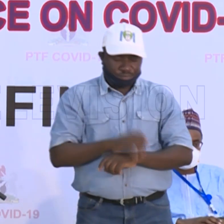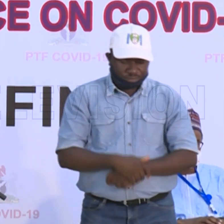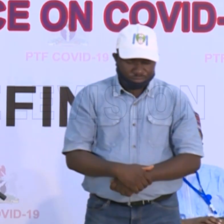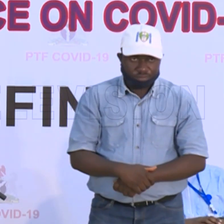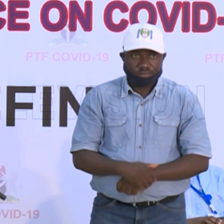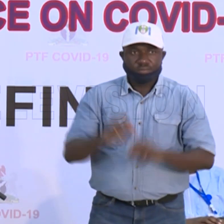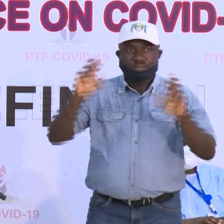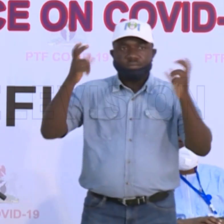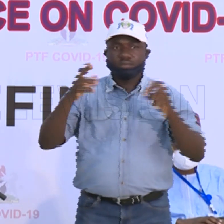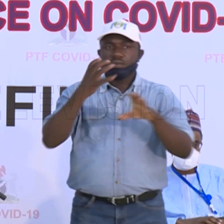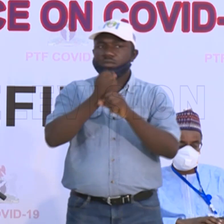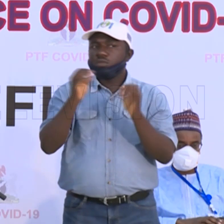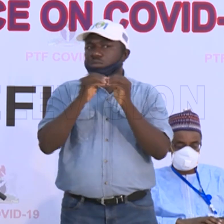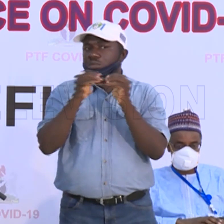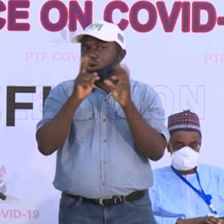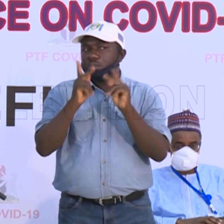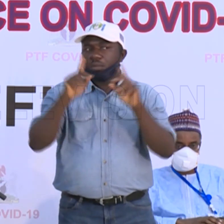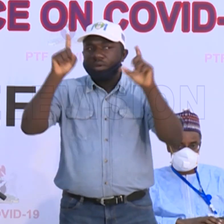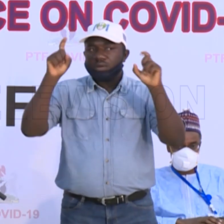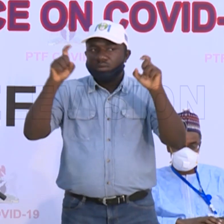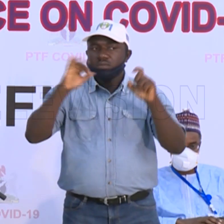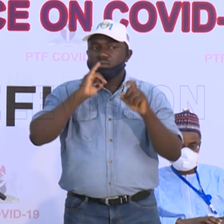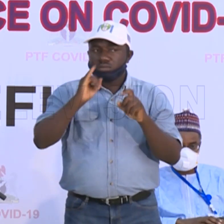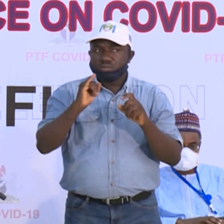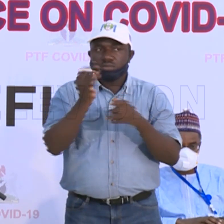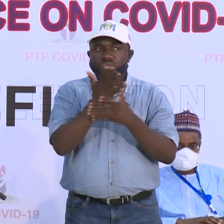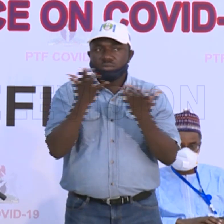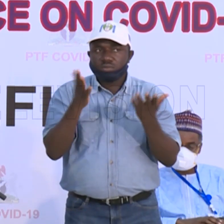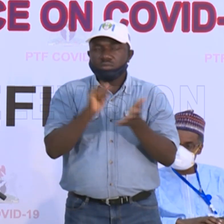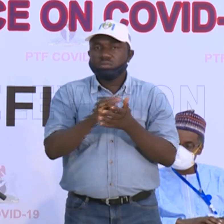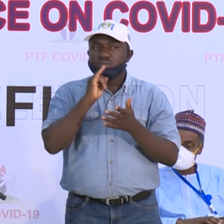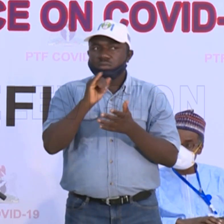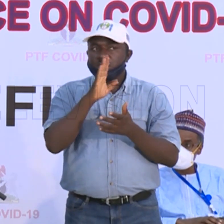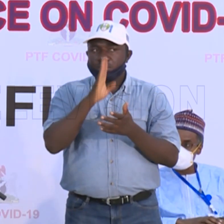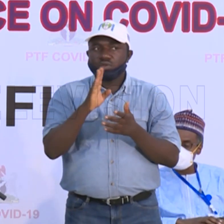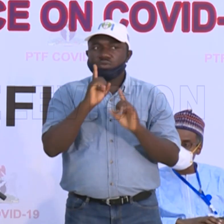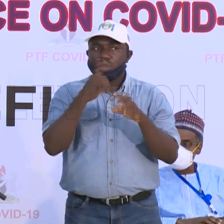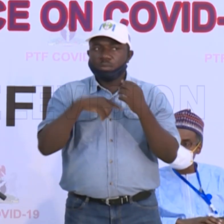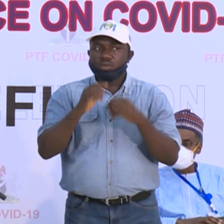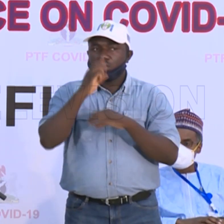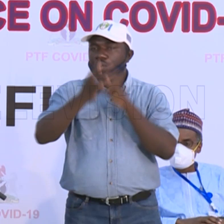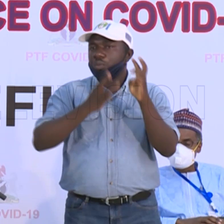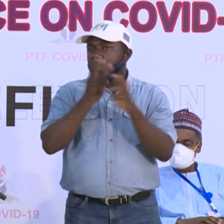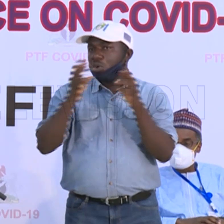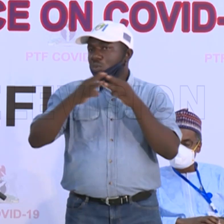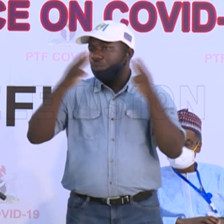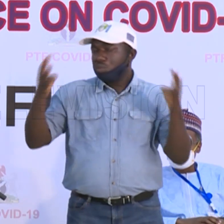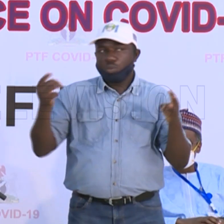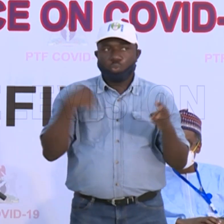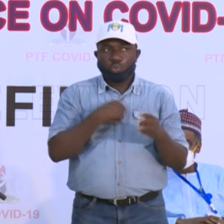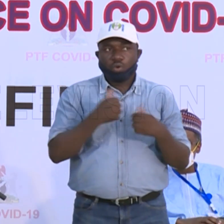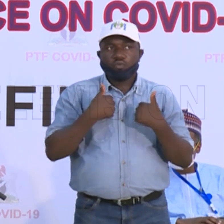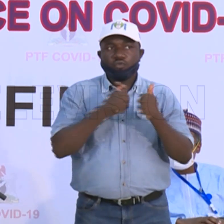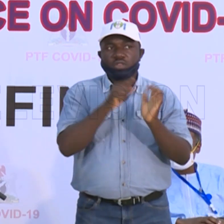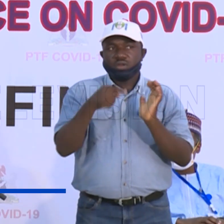Getting more people tested is something that is being talked about globally, and you would all have been following this